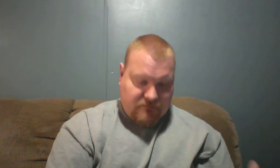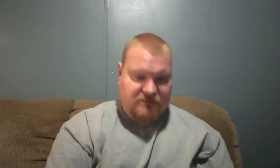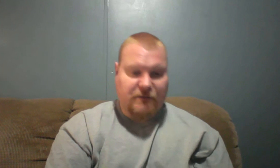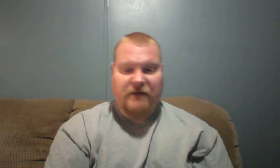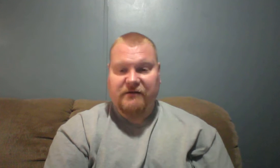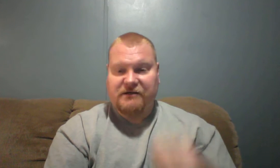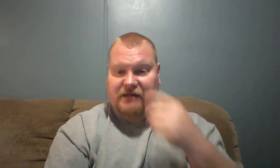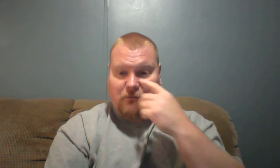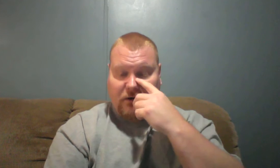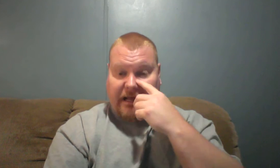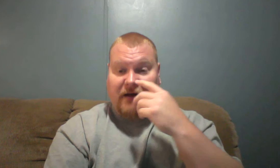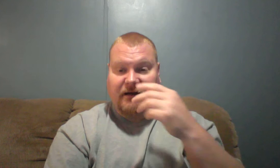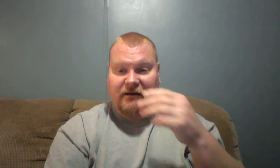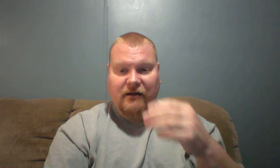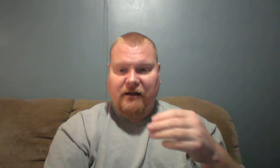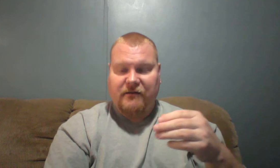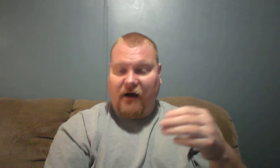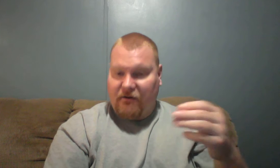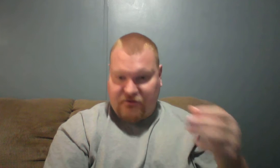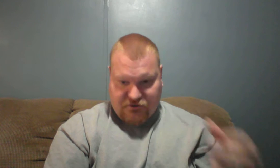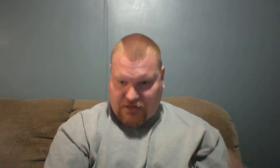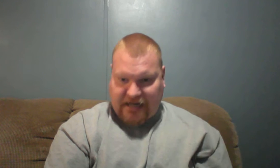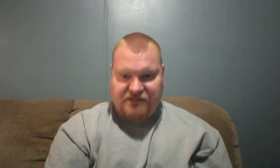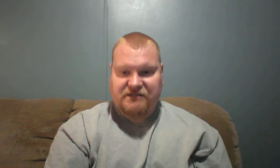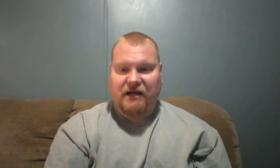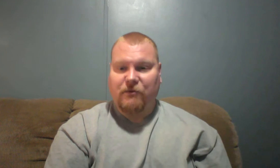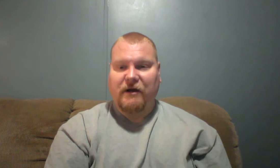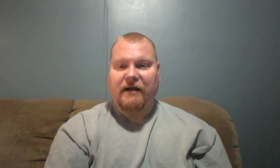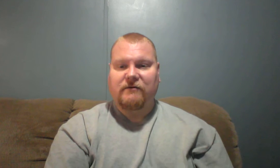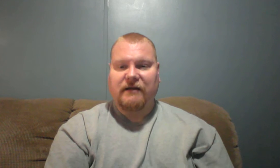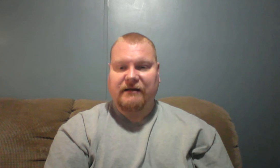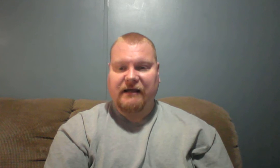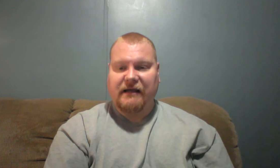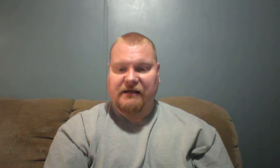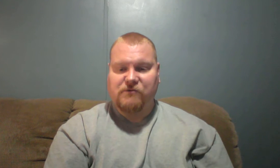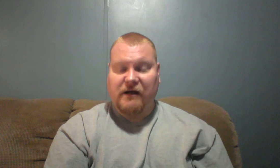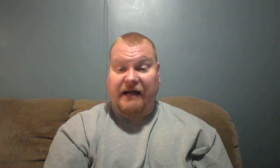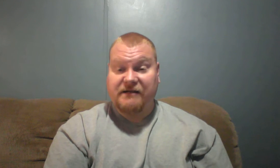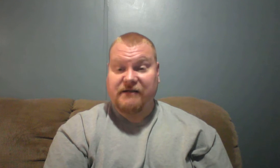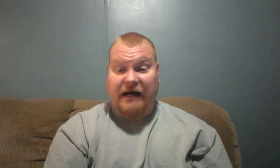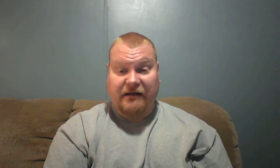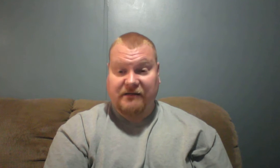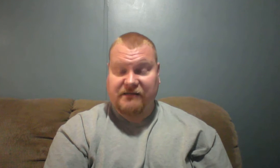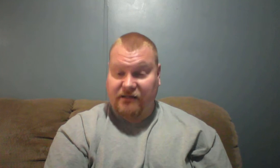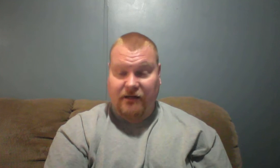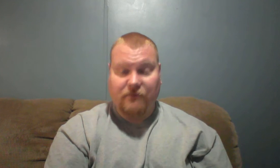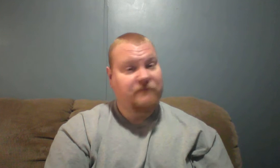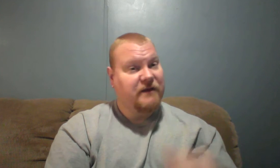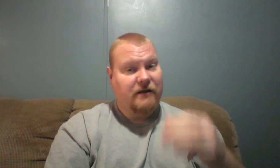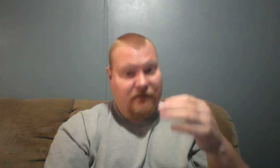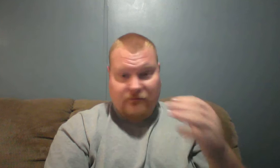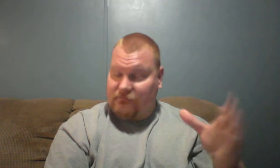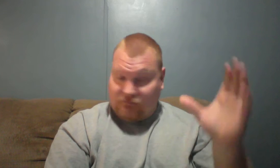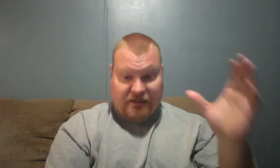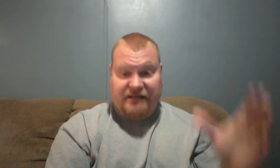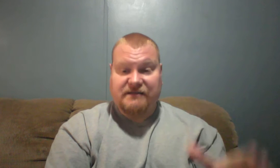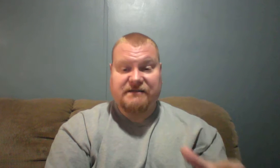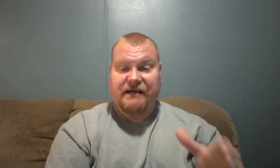some of it just didn't work out, and all the distractions come around, and I guess what I just thought, I said, you know, I don't think this is it.